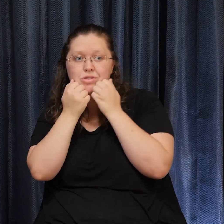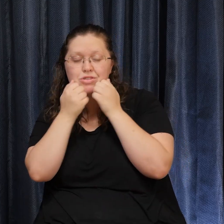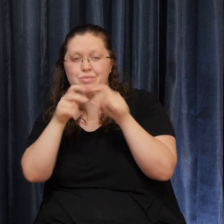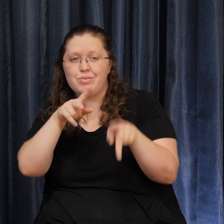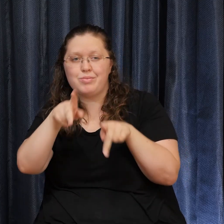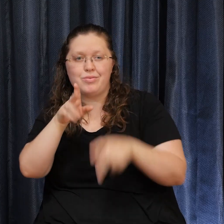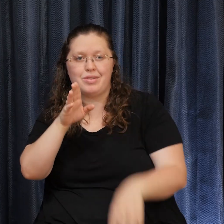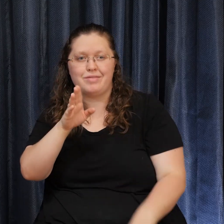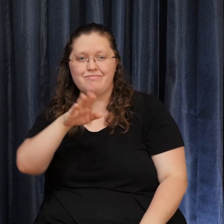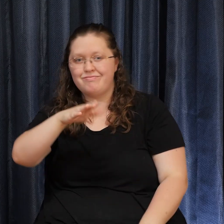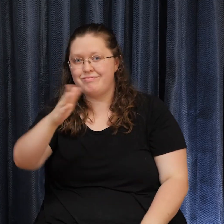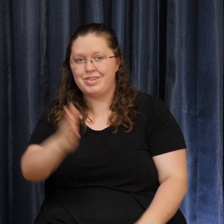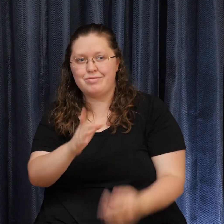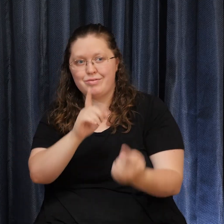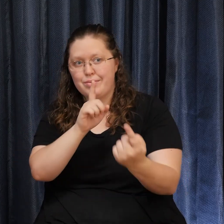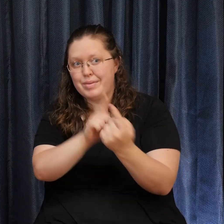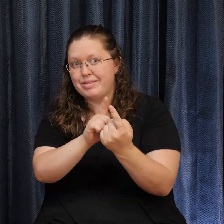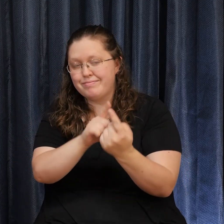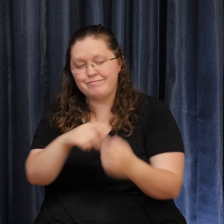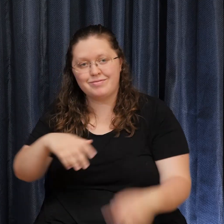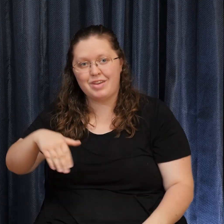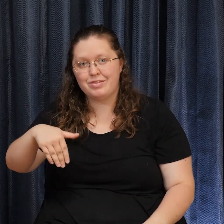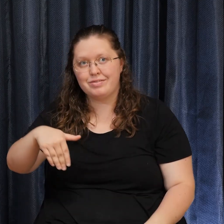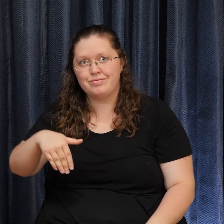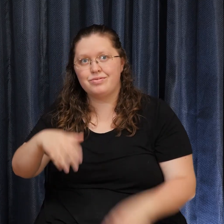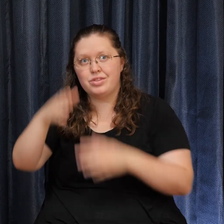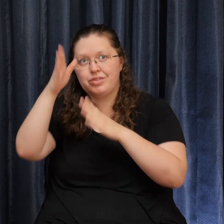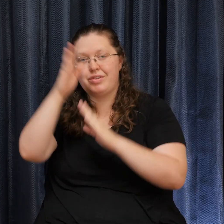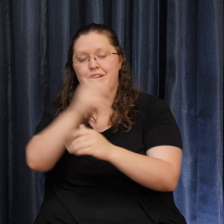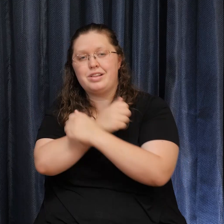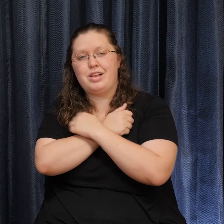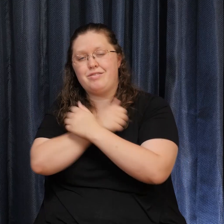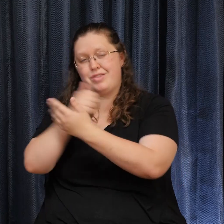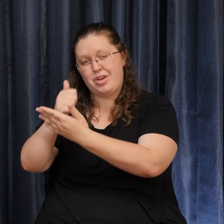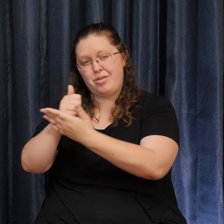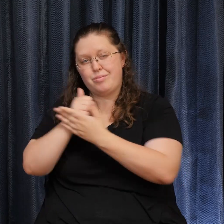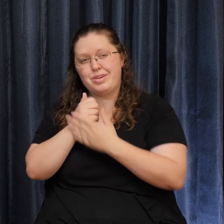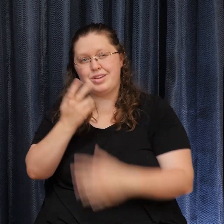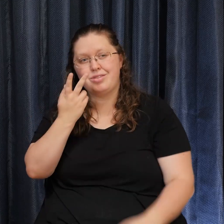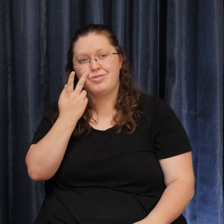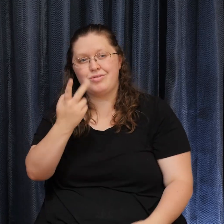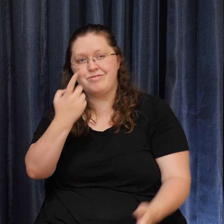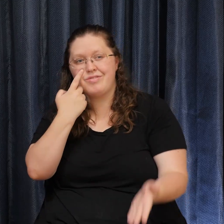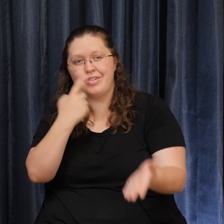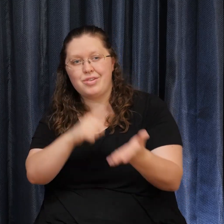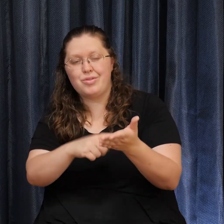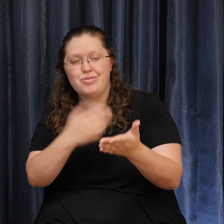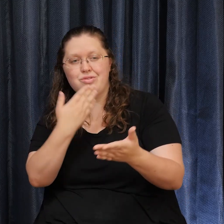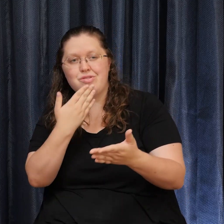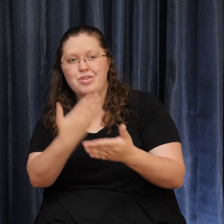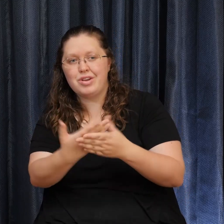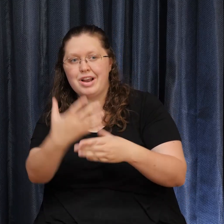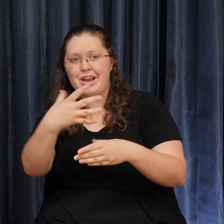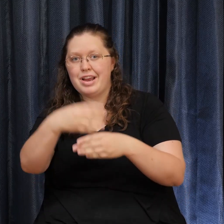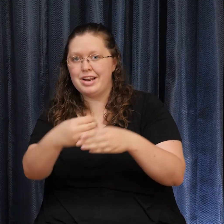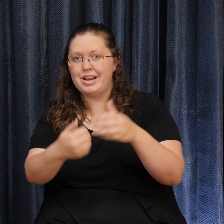Divine love helps me see good everywhere and in everyone. I look beyond conflict